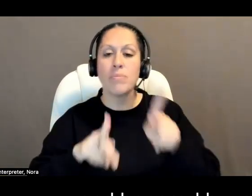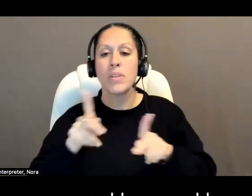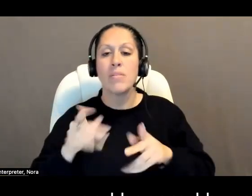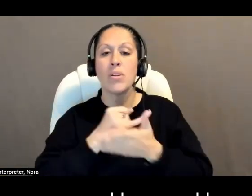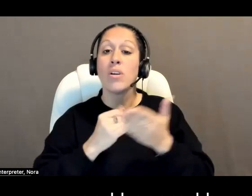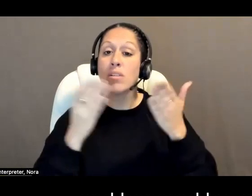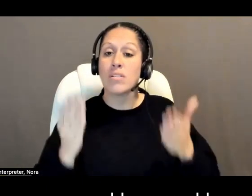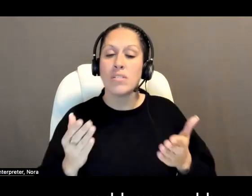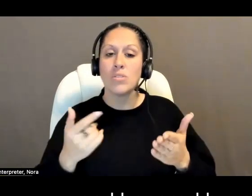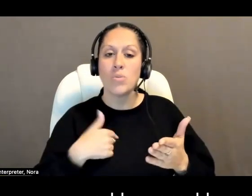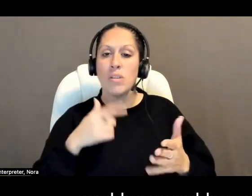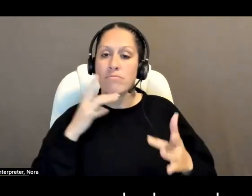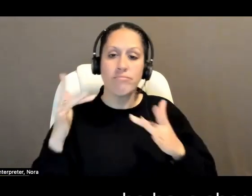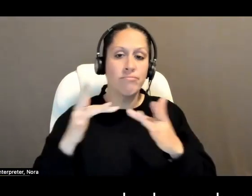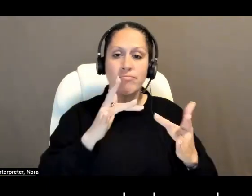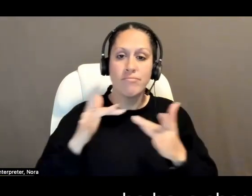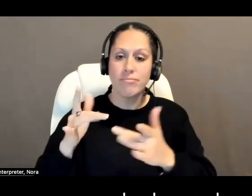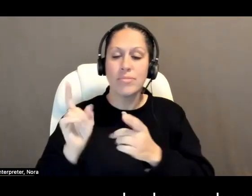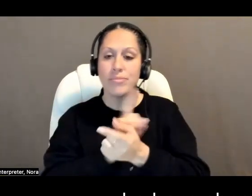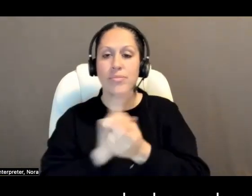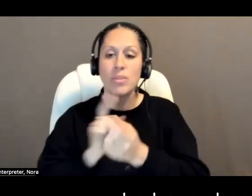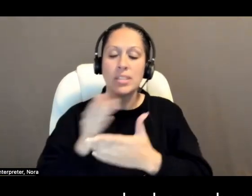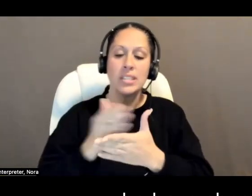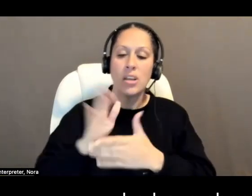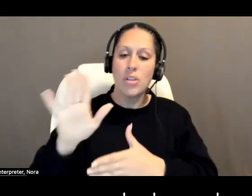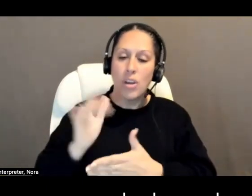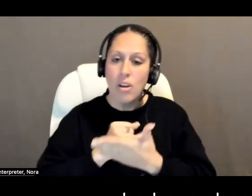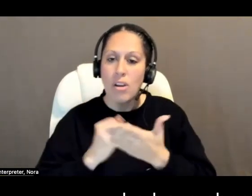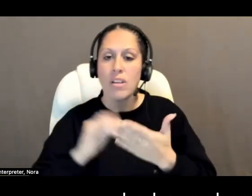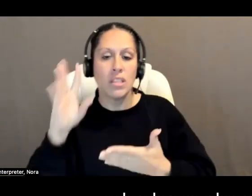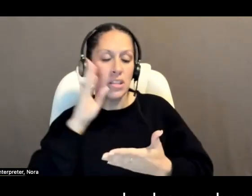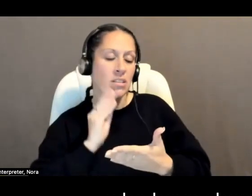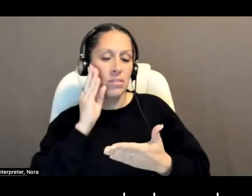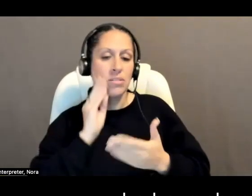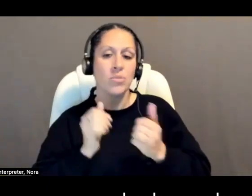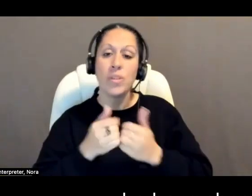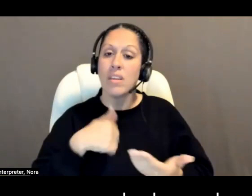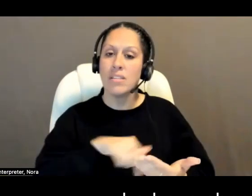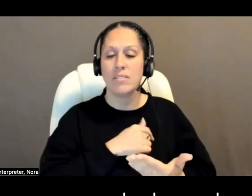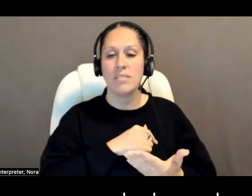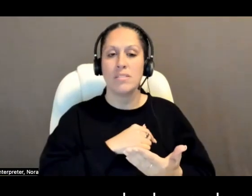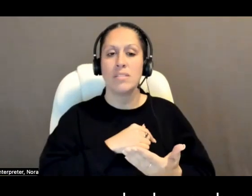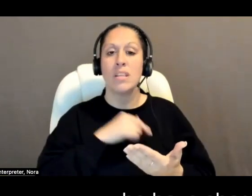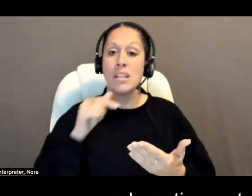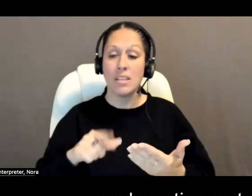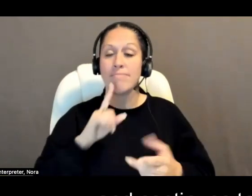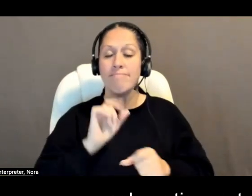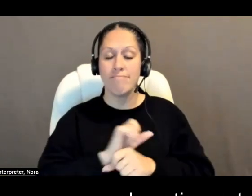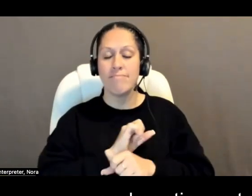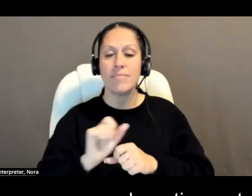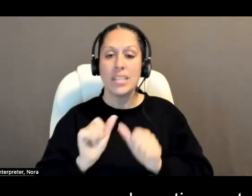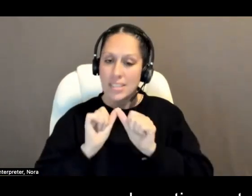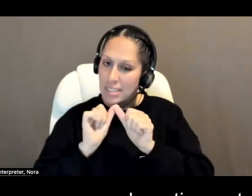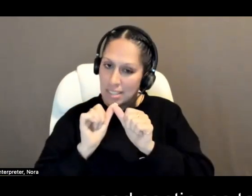artists we've come in contact with who have shared their art and their experiences with us. This has been, and